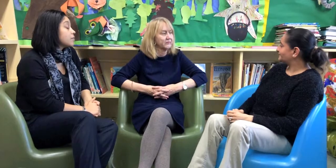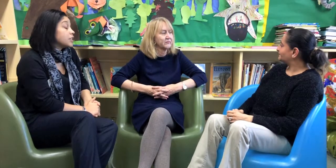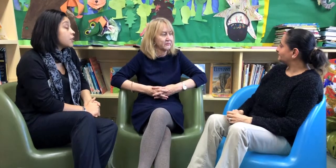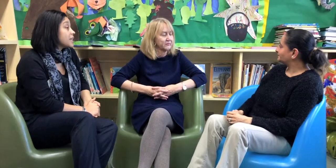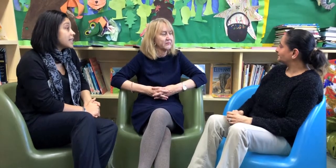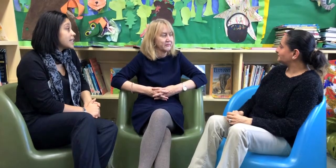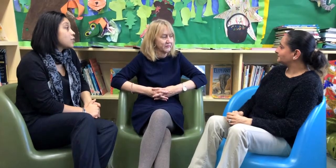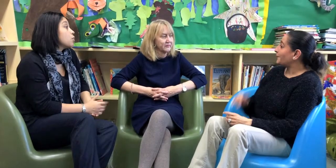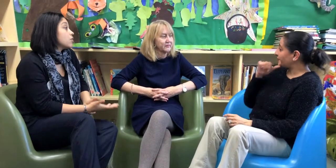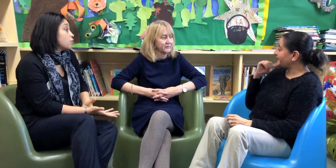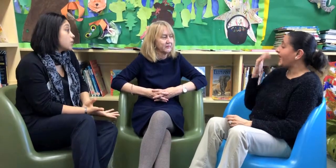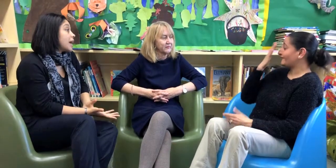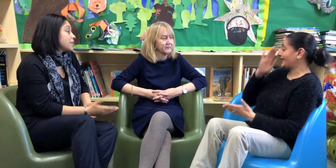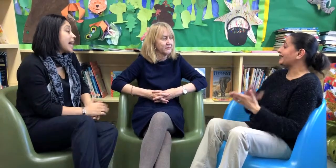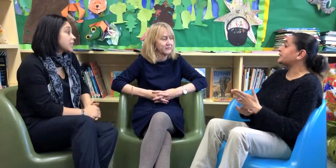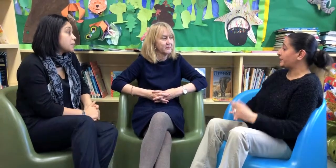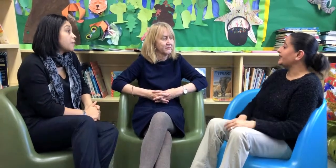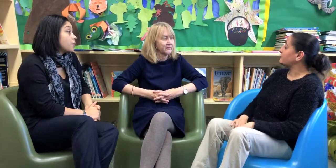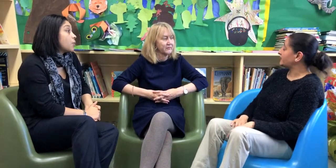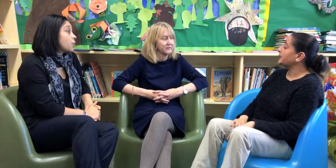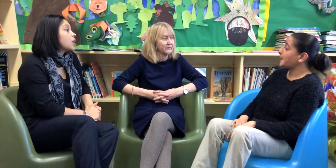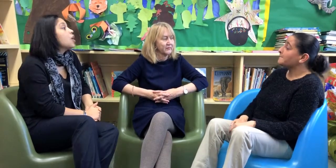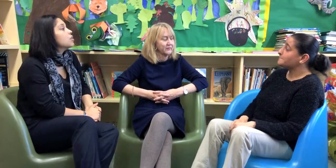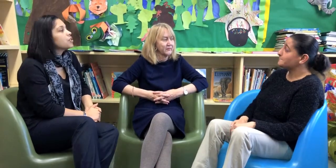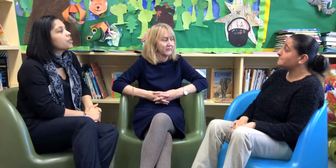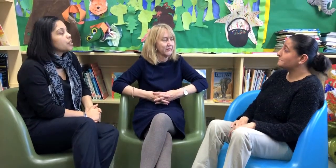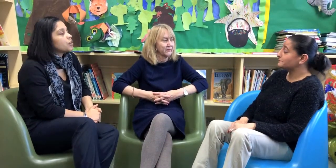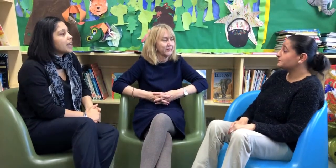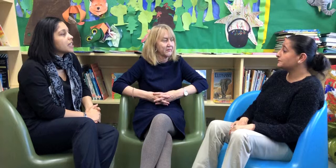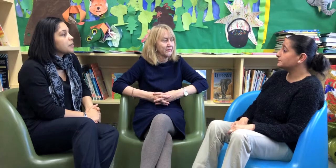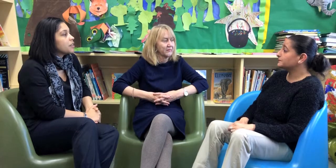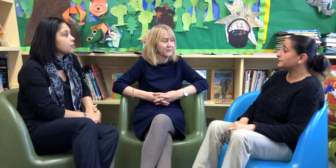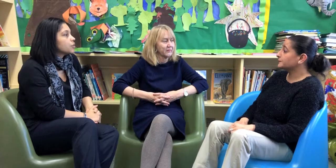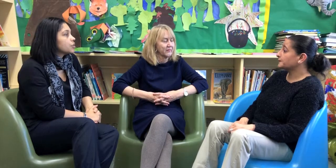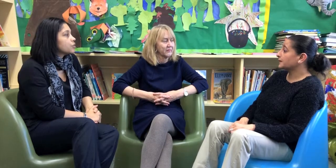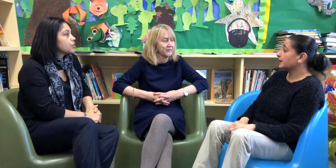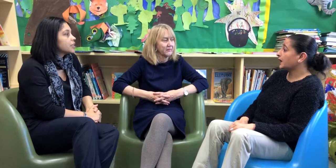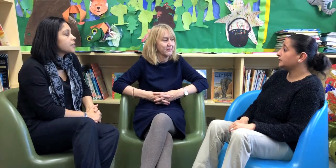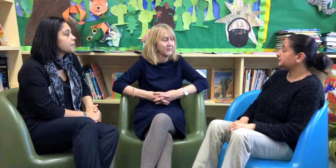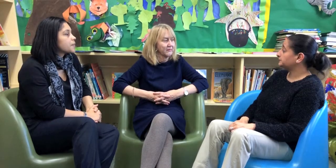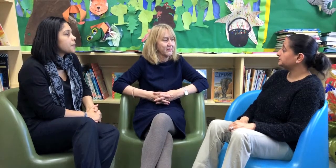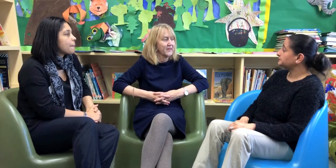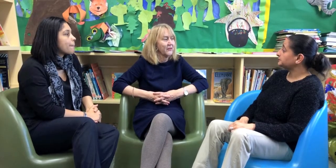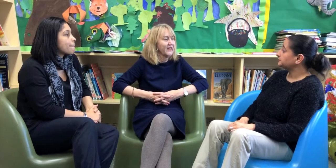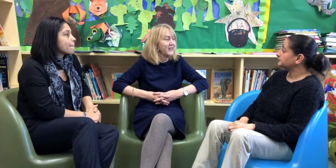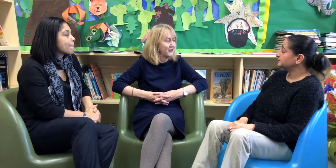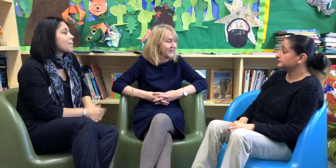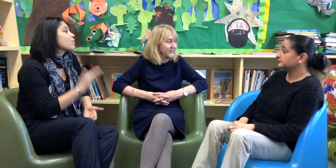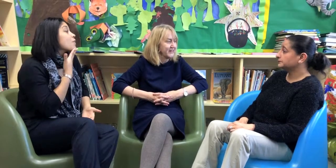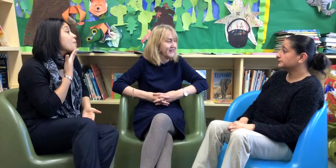didn't know existed or were not able to access before, which is also a great experience for all the children. Thank you, thank you for telling